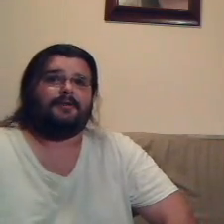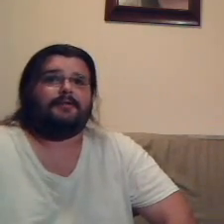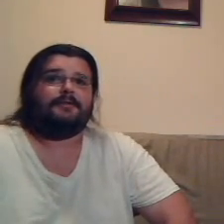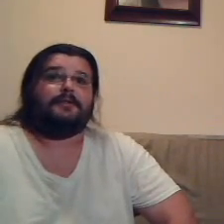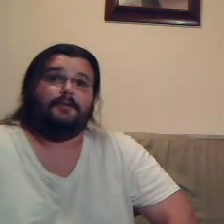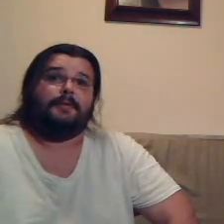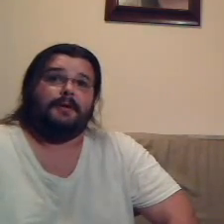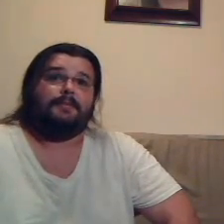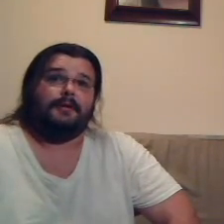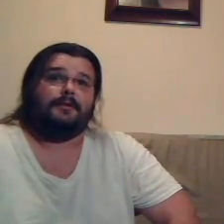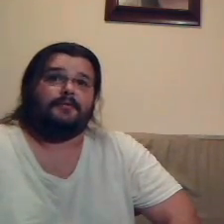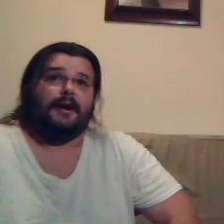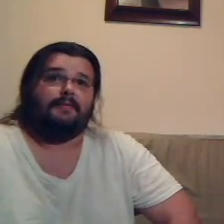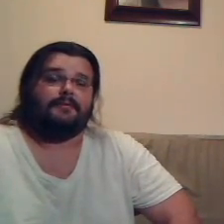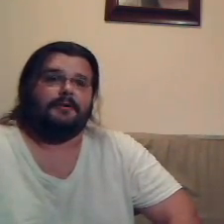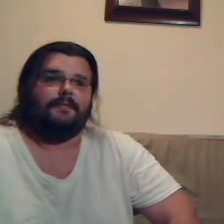stupid people in the Drive-Thru.